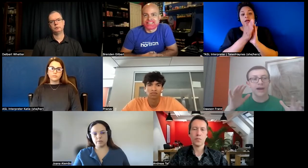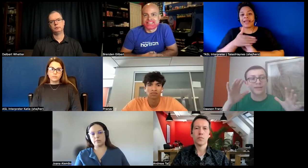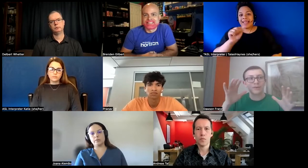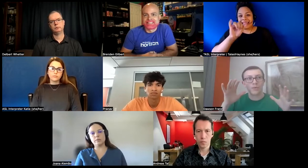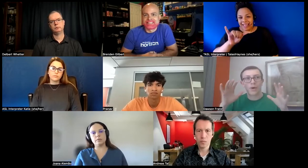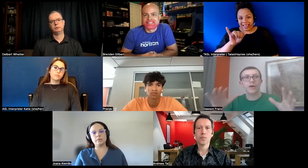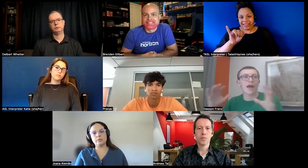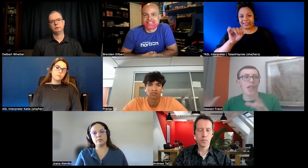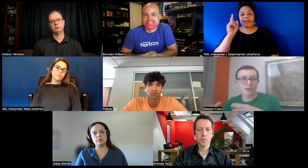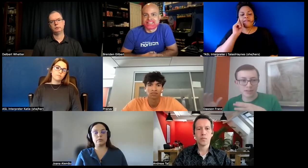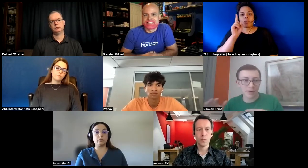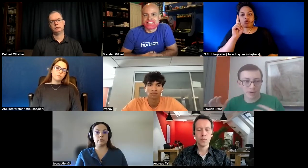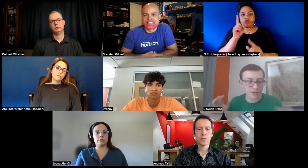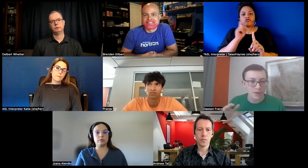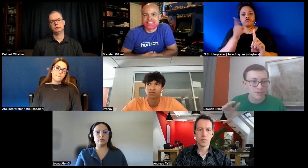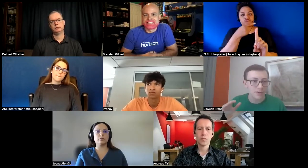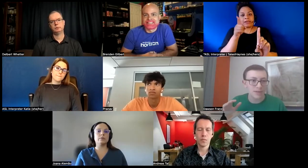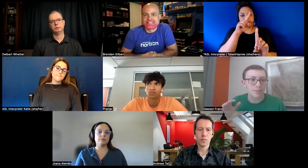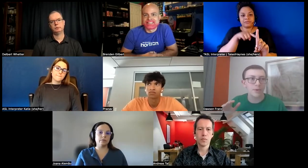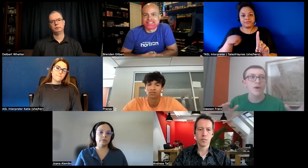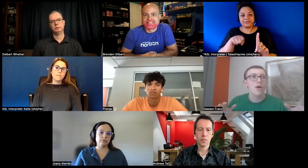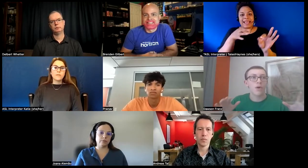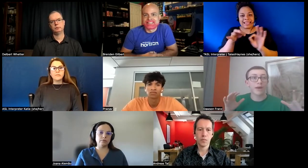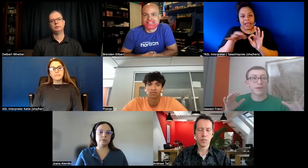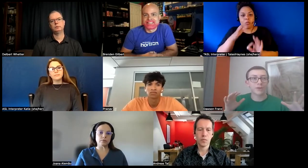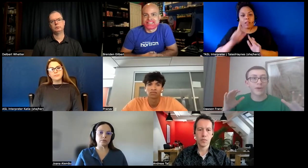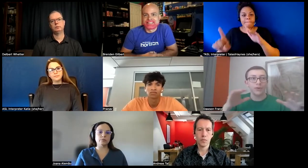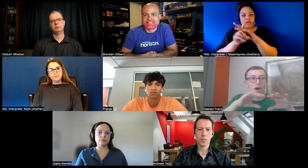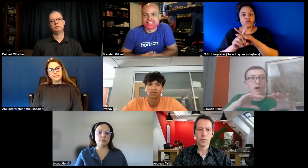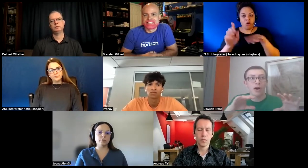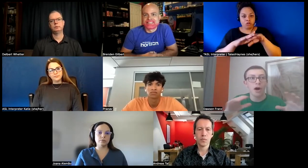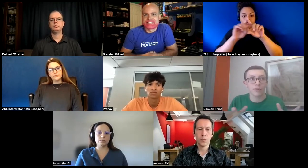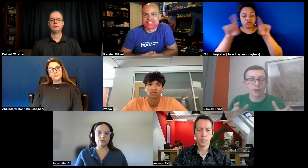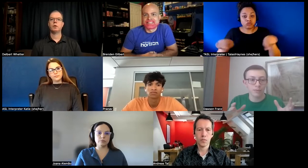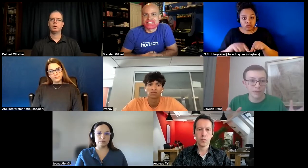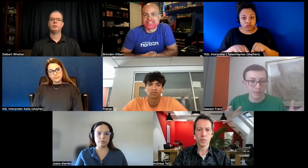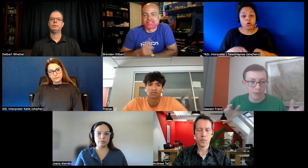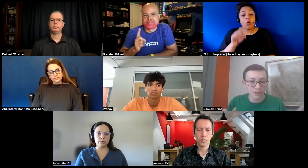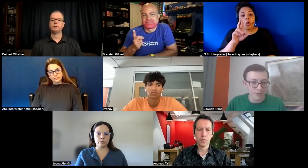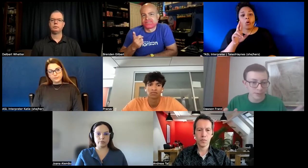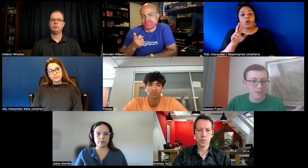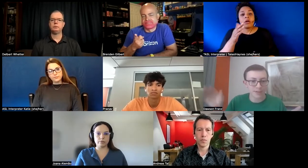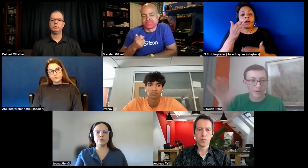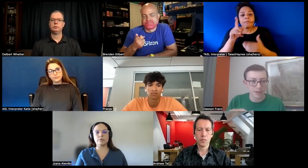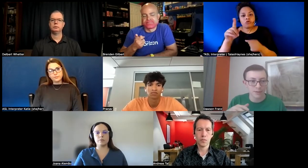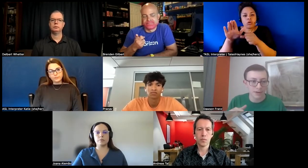where the captions appearing on the screen for example or making sure that you're not covering like regions of interest on the screen